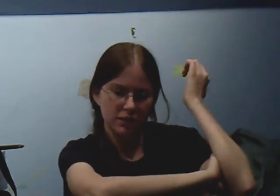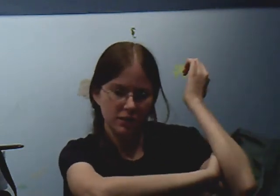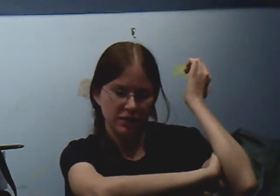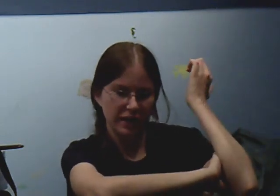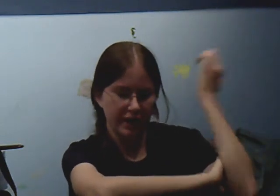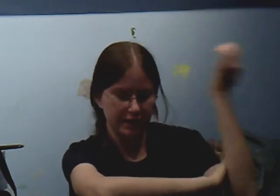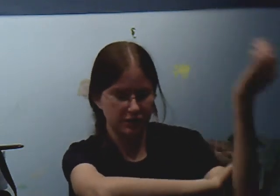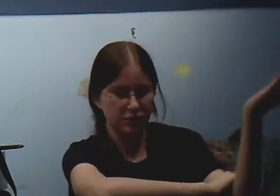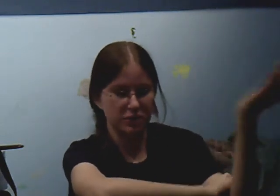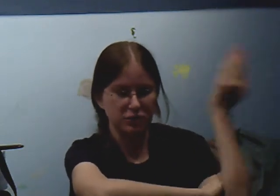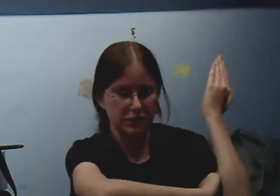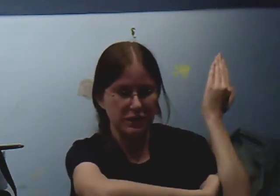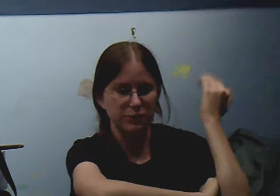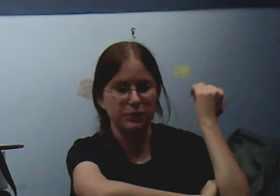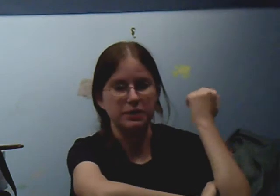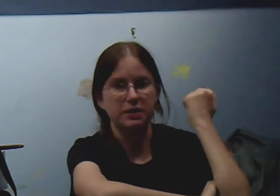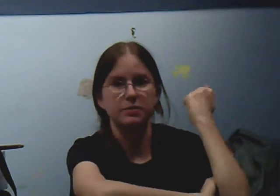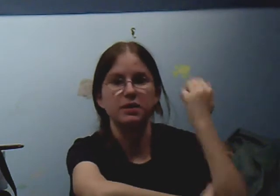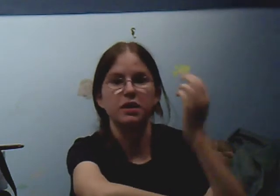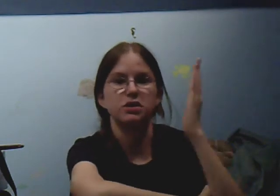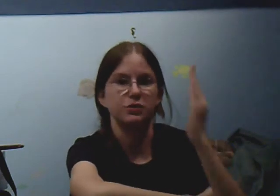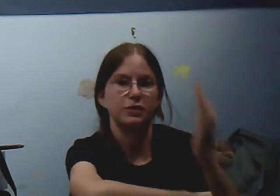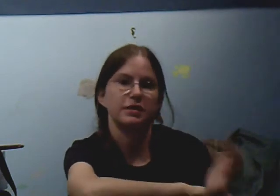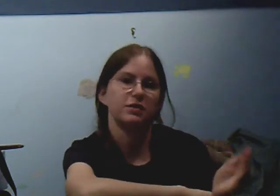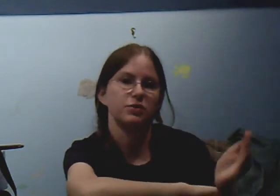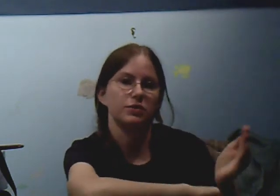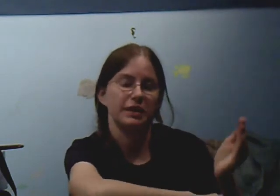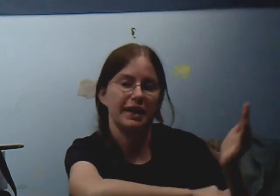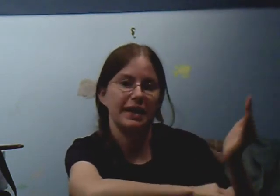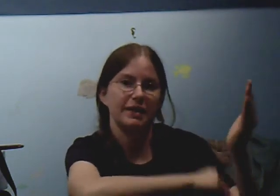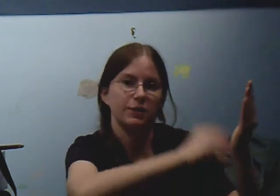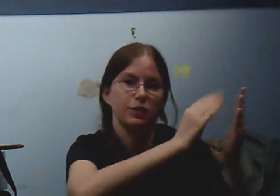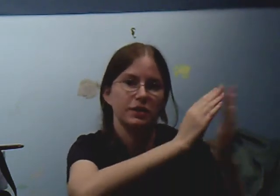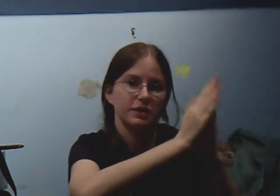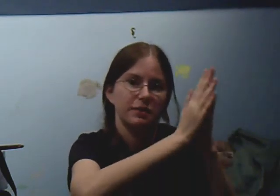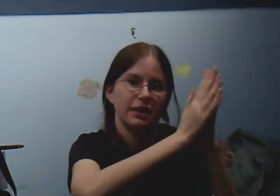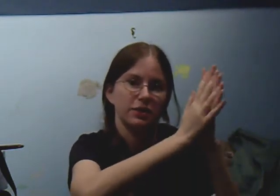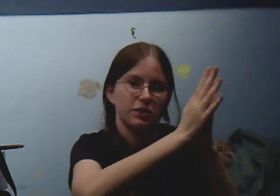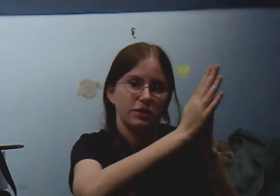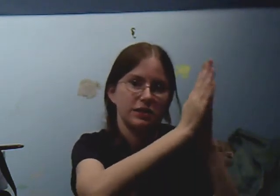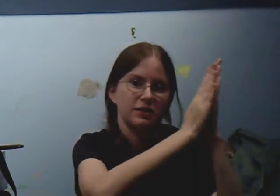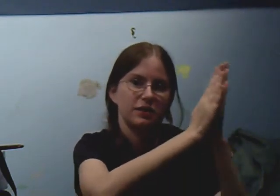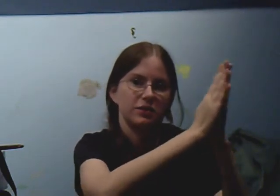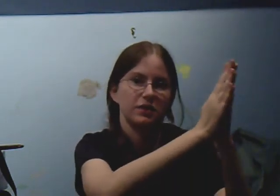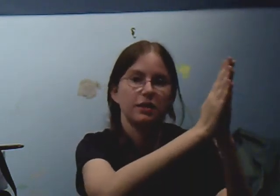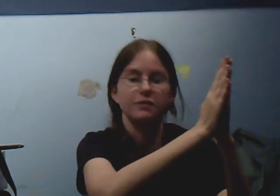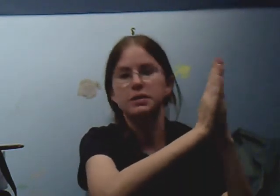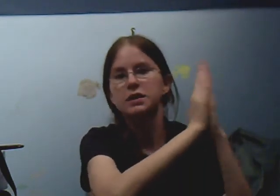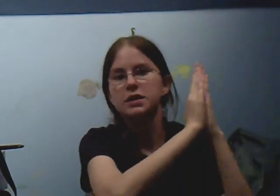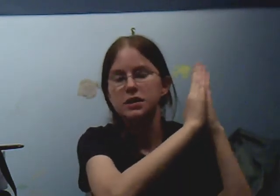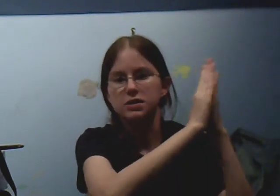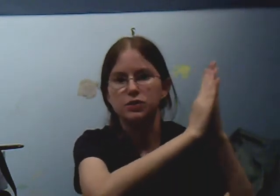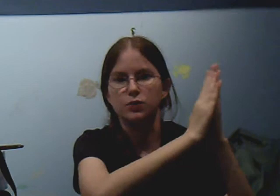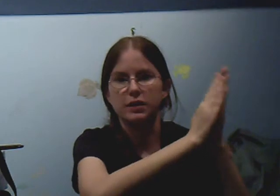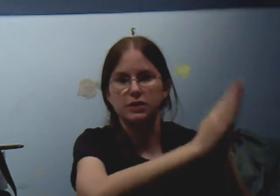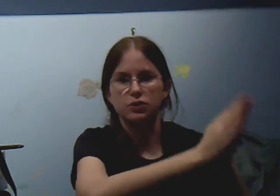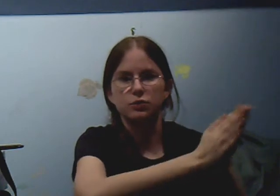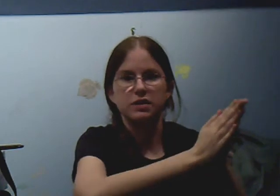So, and so she really went with him because she wanted to do that, and it wasn't a matter, necessarily, of she wanted to